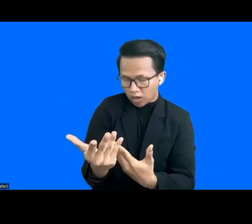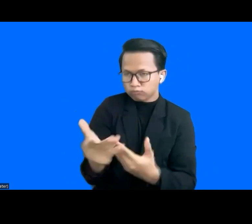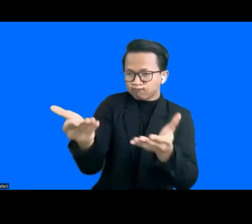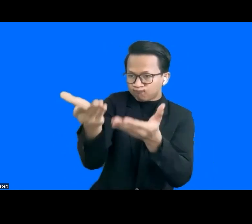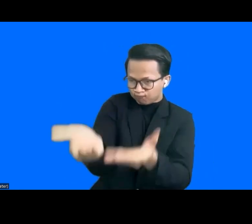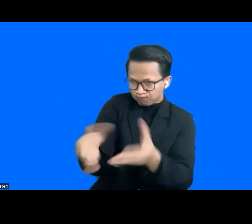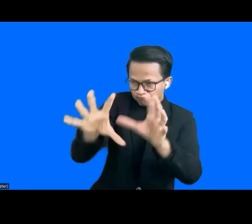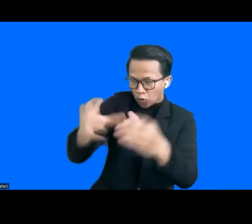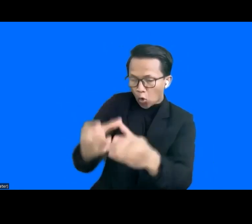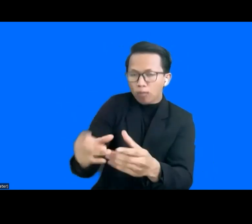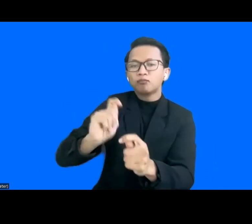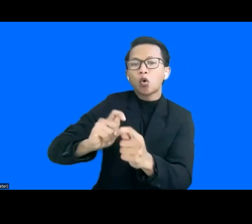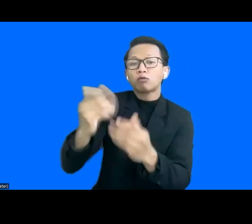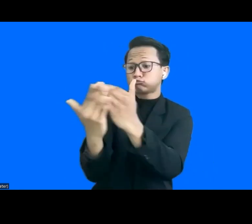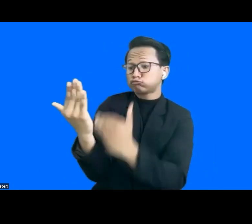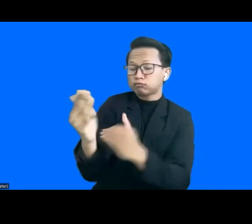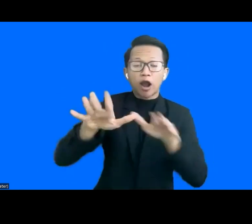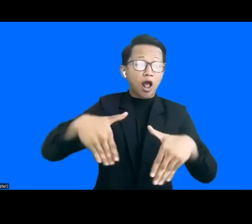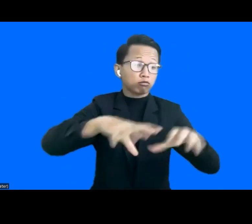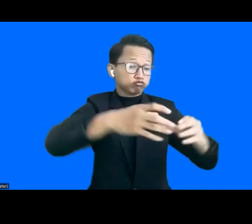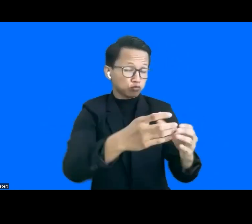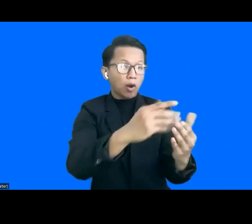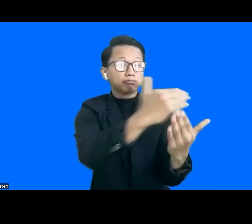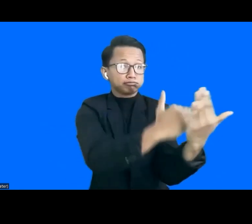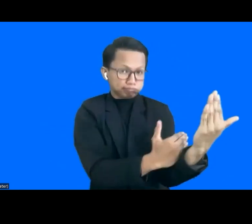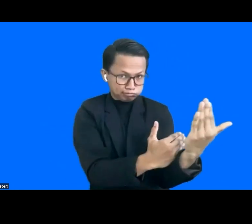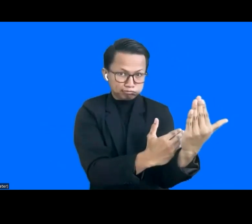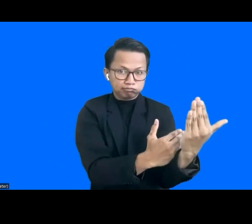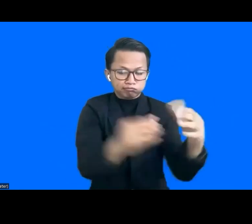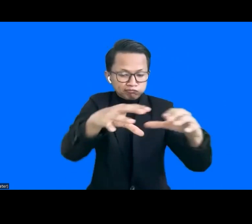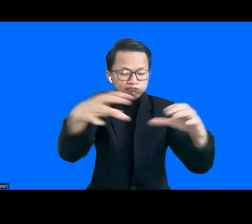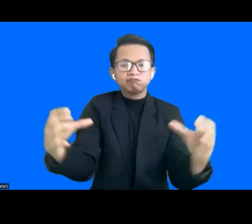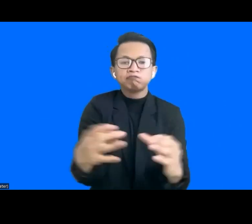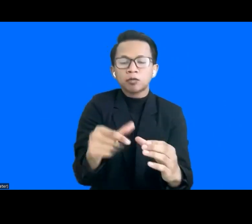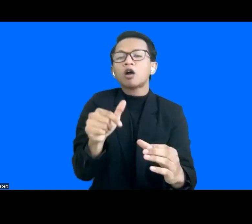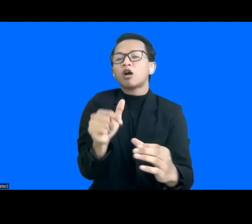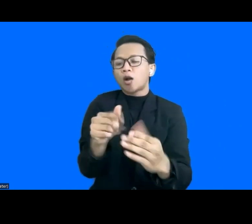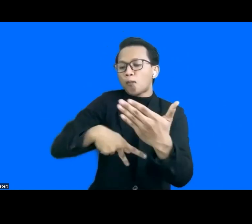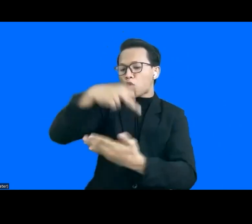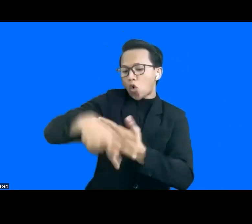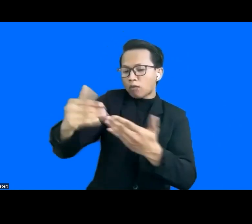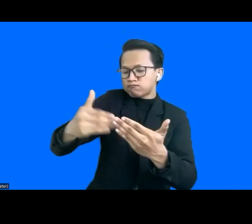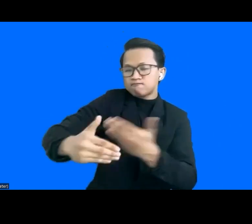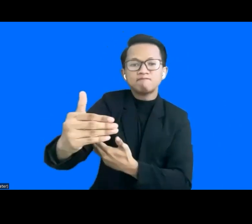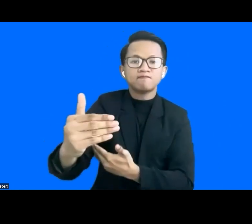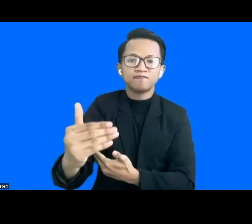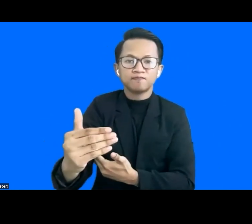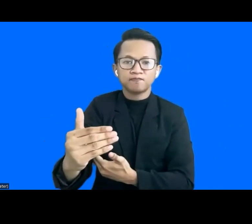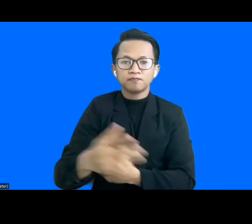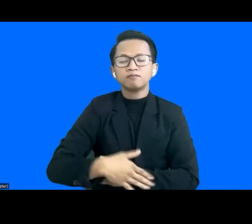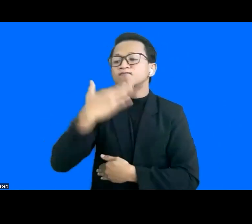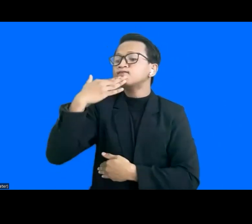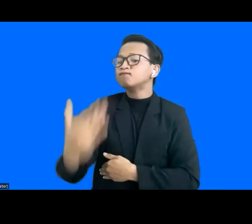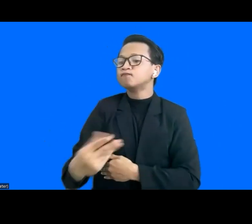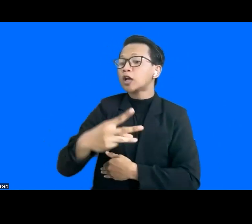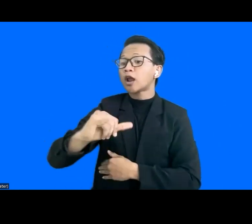and to policymakers to enable leaders to take these matters forward. I would also like to thank the area team